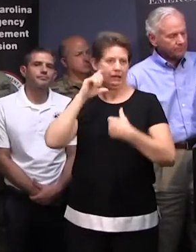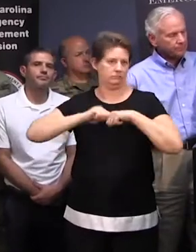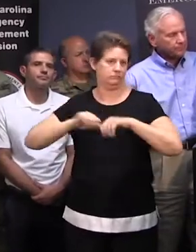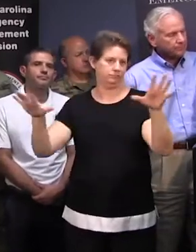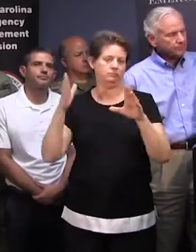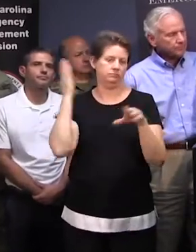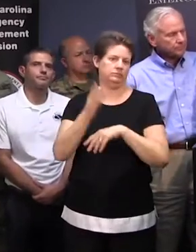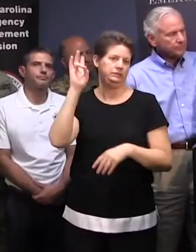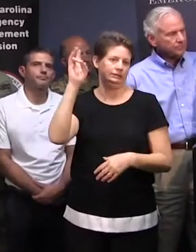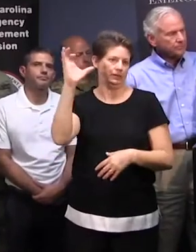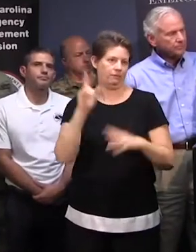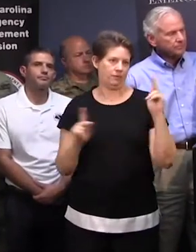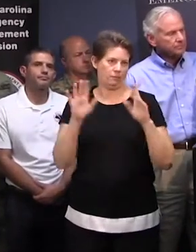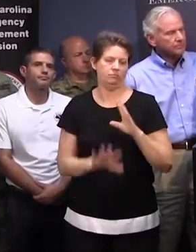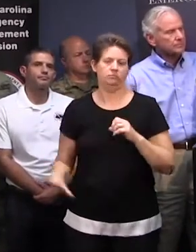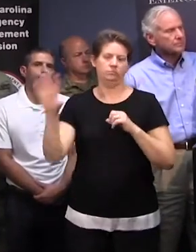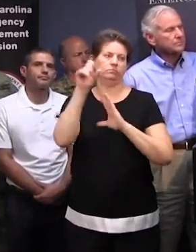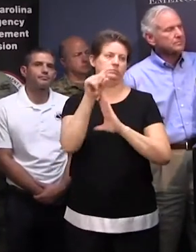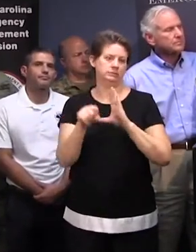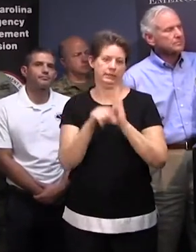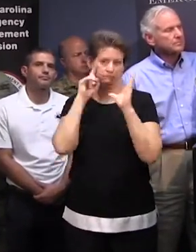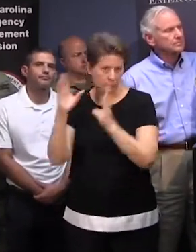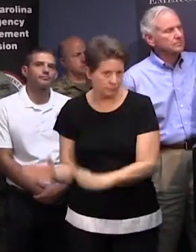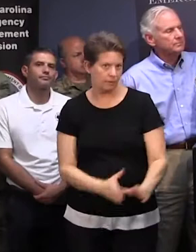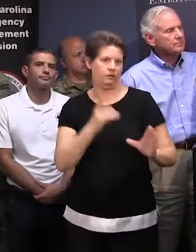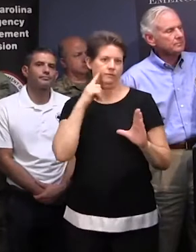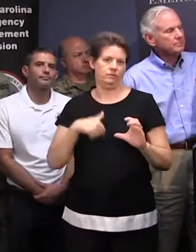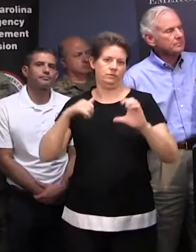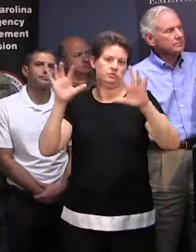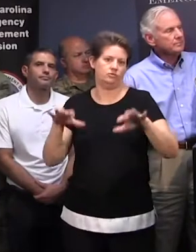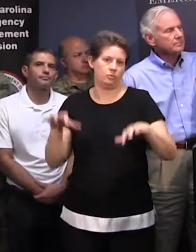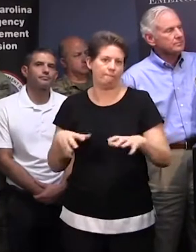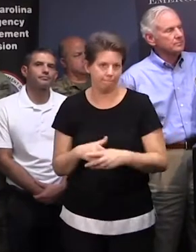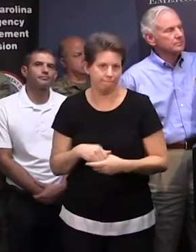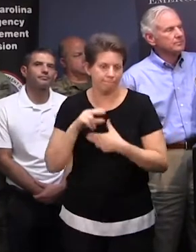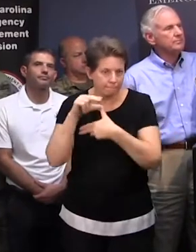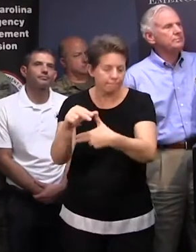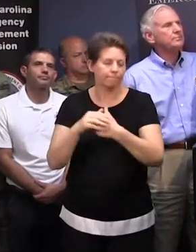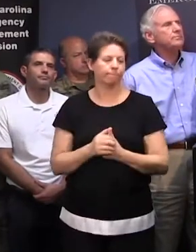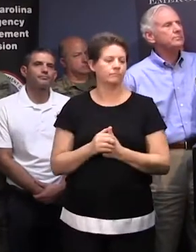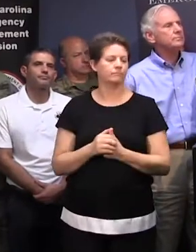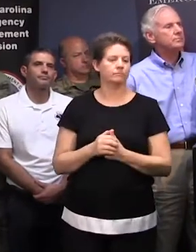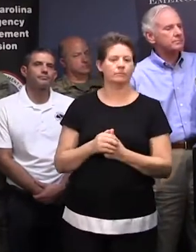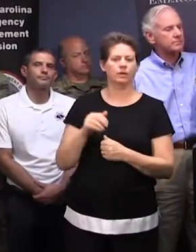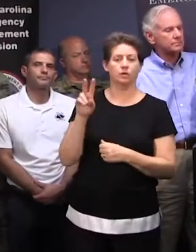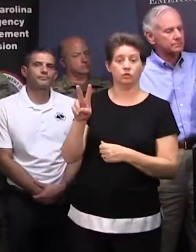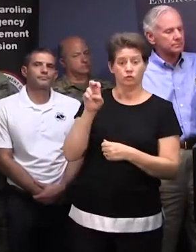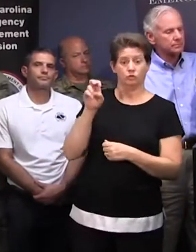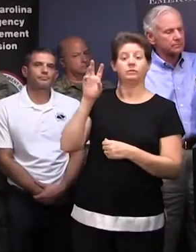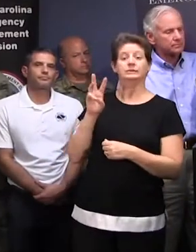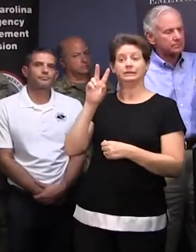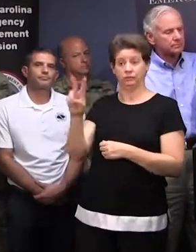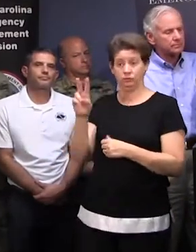of our employees across the state in preparation for this storm. We've conducted 262 pre-storm assessments